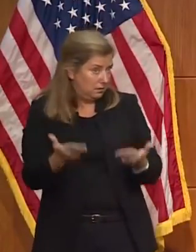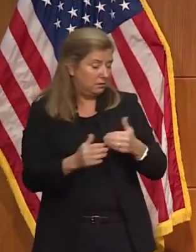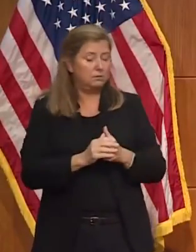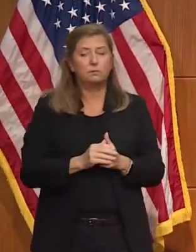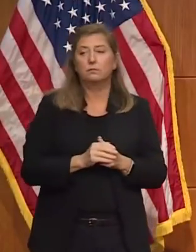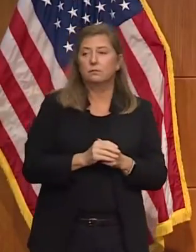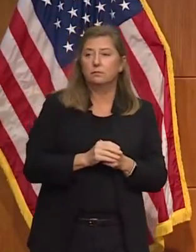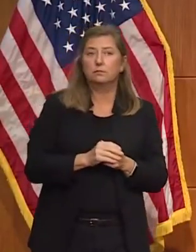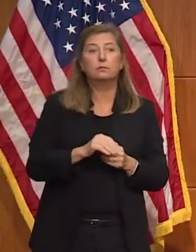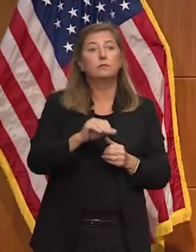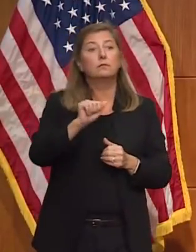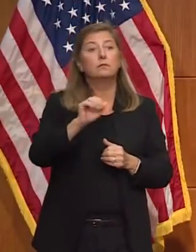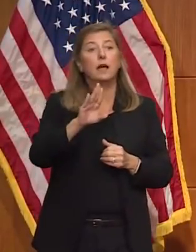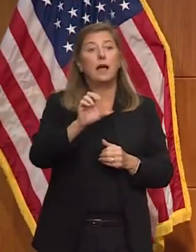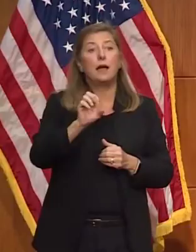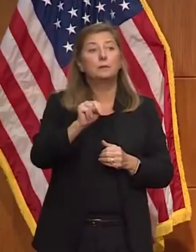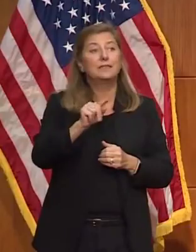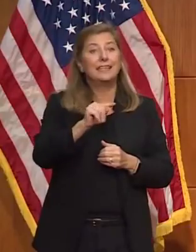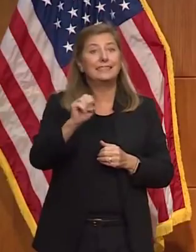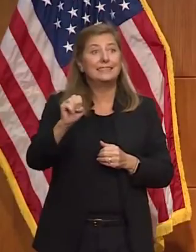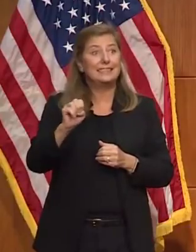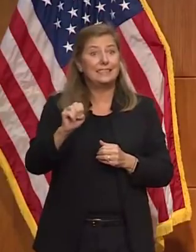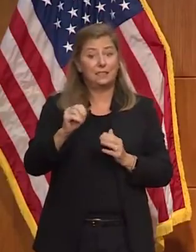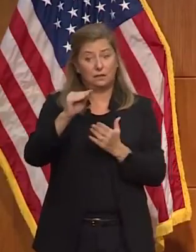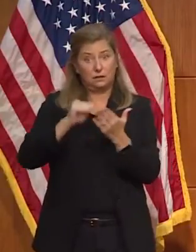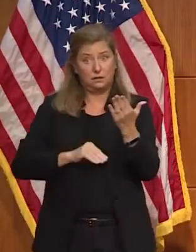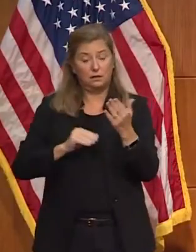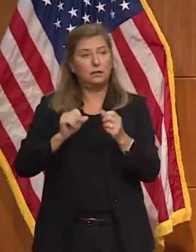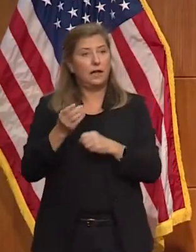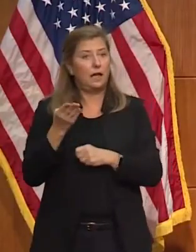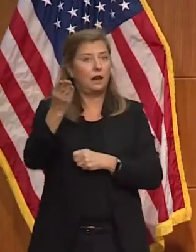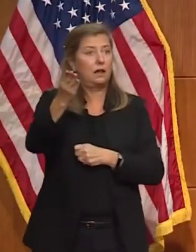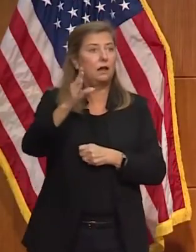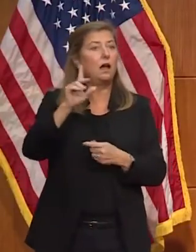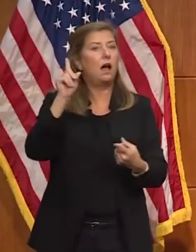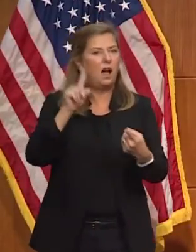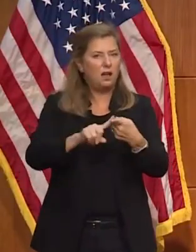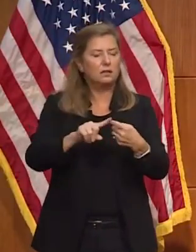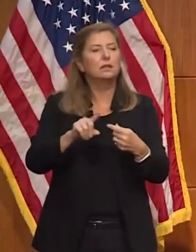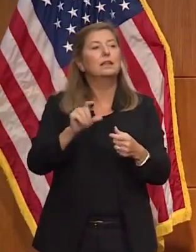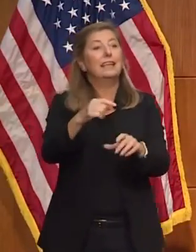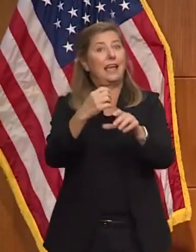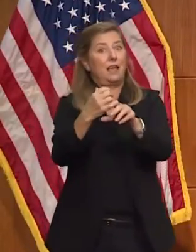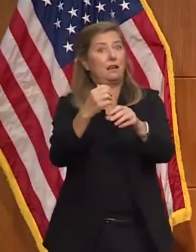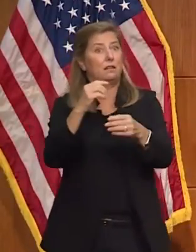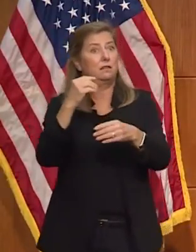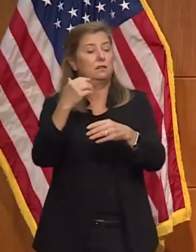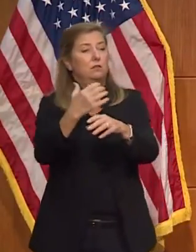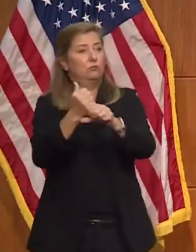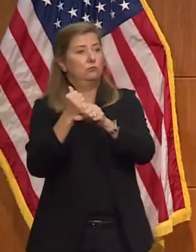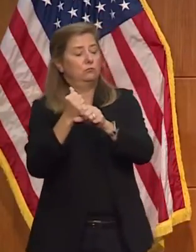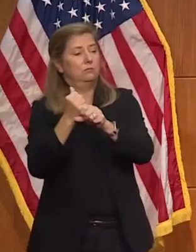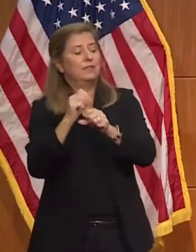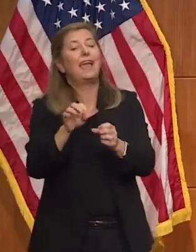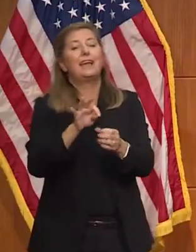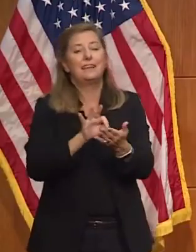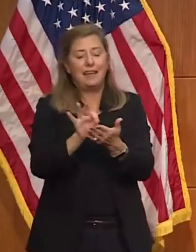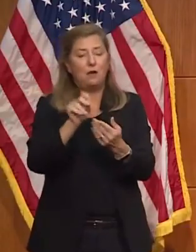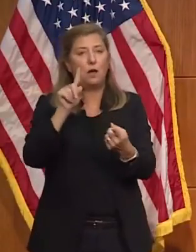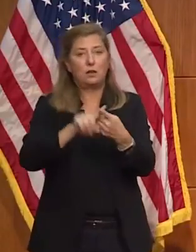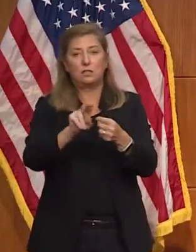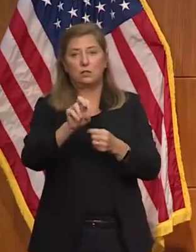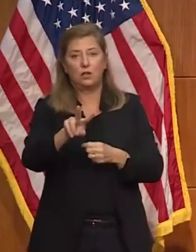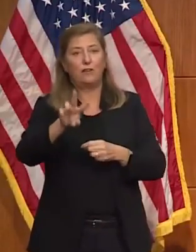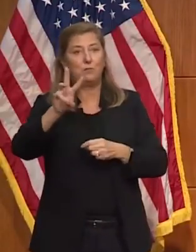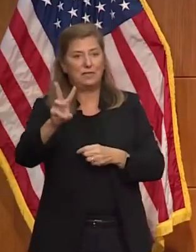Absentee ballots can be accepted until November 6th at noon if postmarked on or